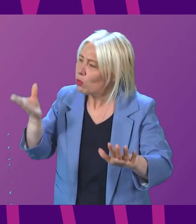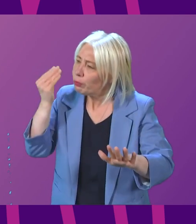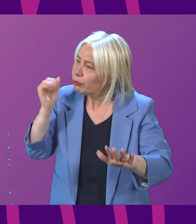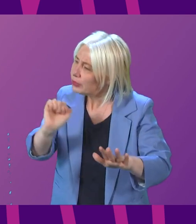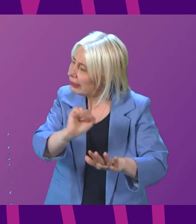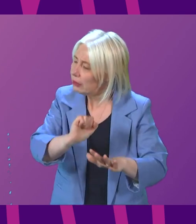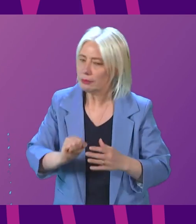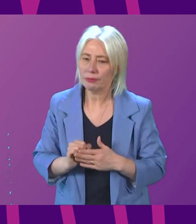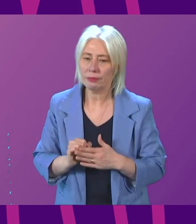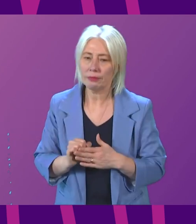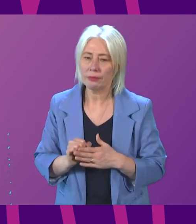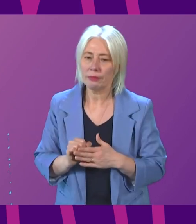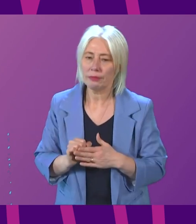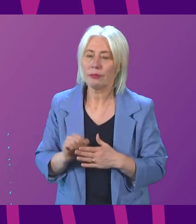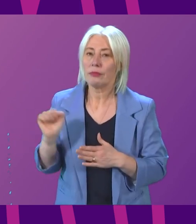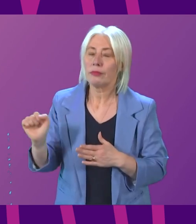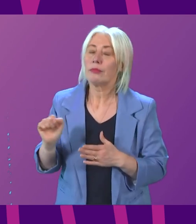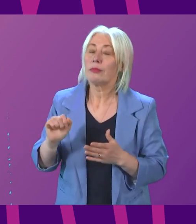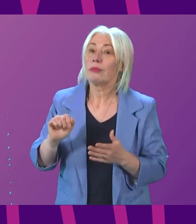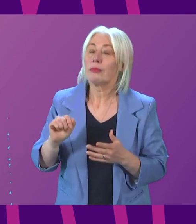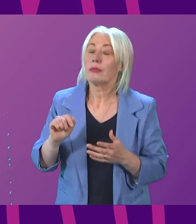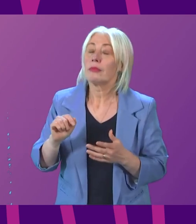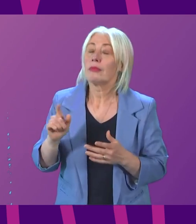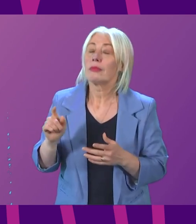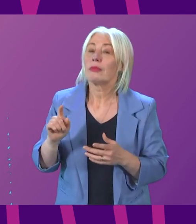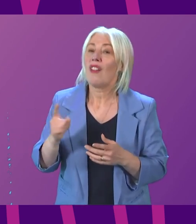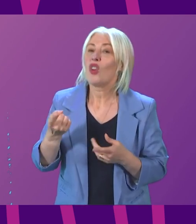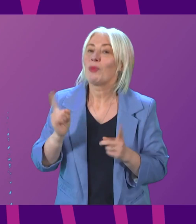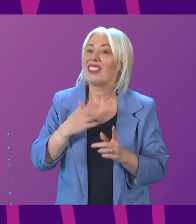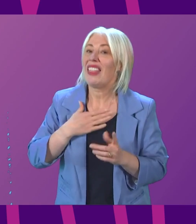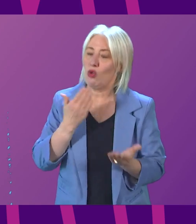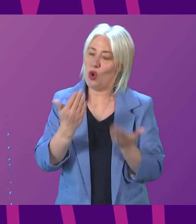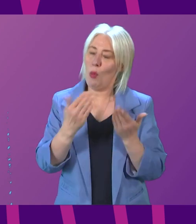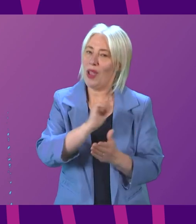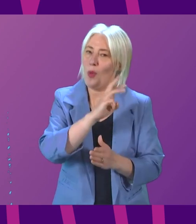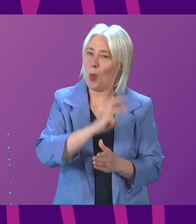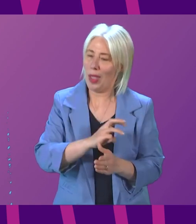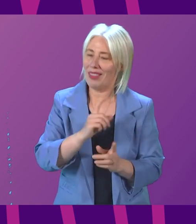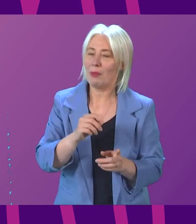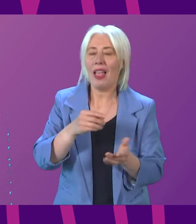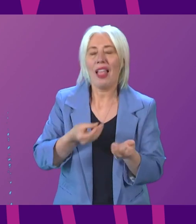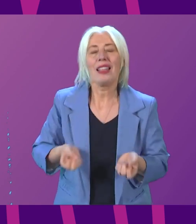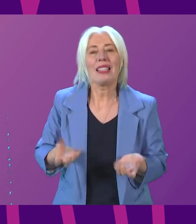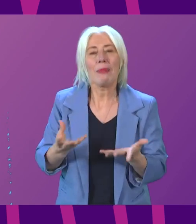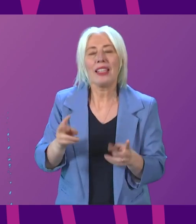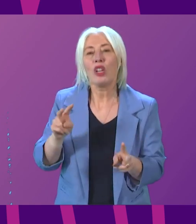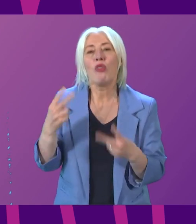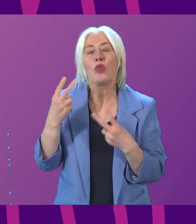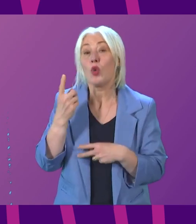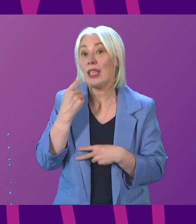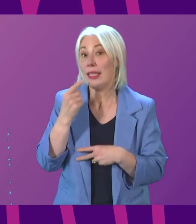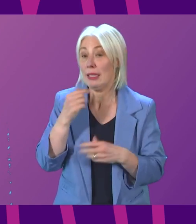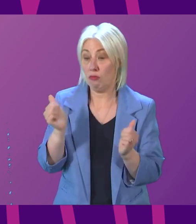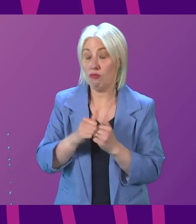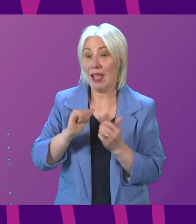I know, I know, President Officer, that the First Minister is very keen on the comparison with Wales. The spending review yesterday confirms that the